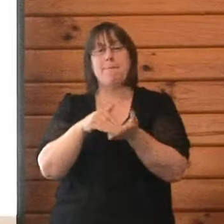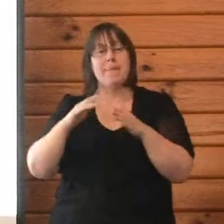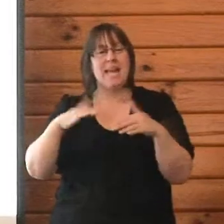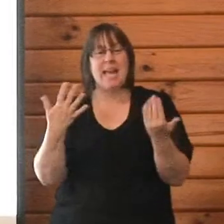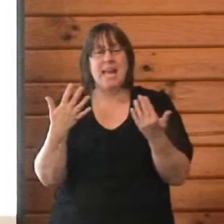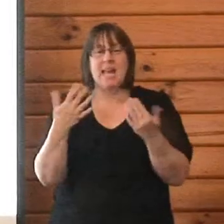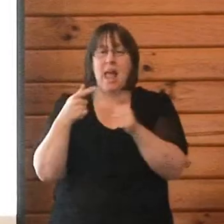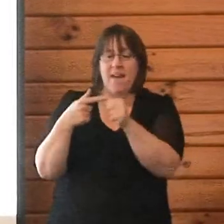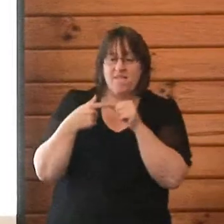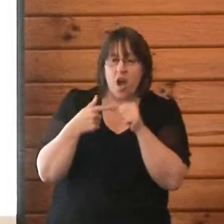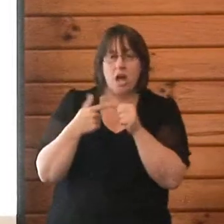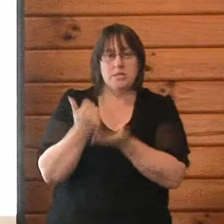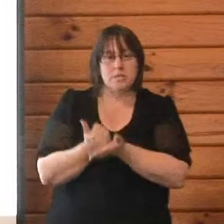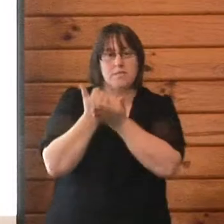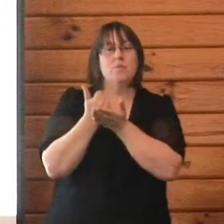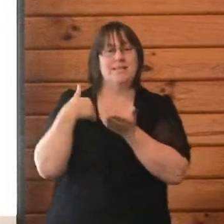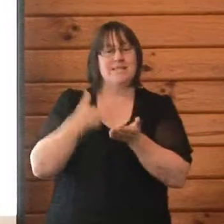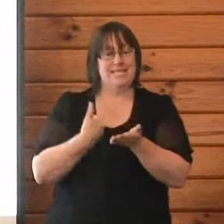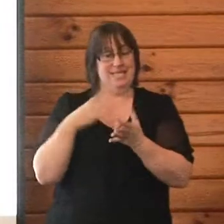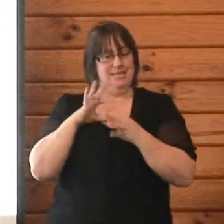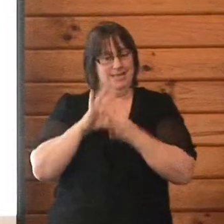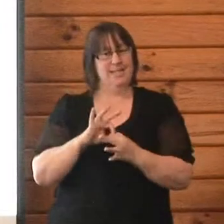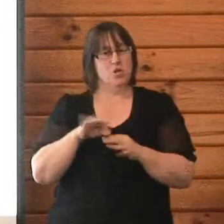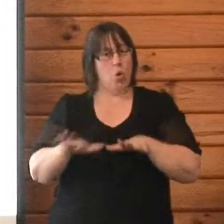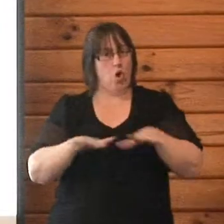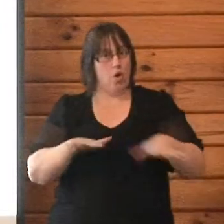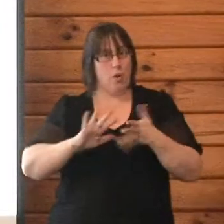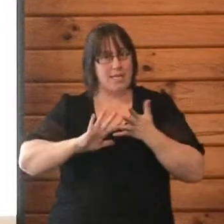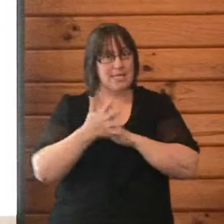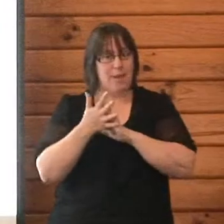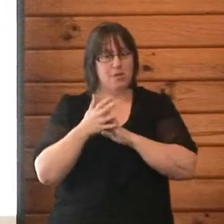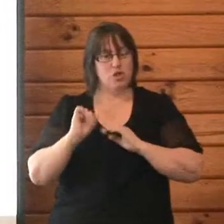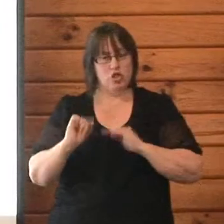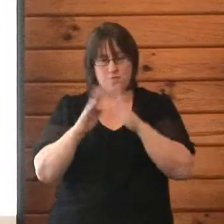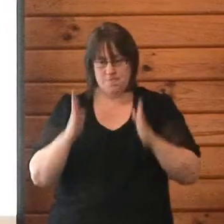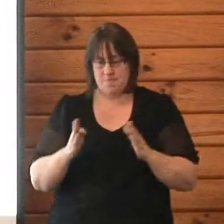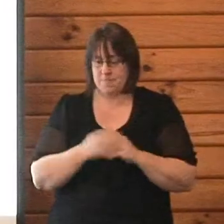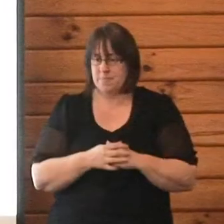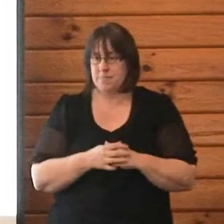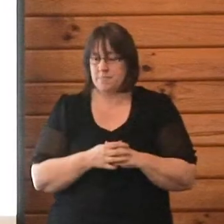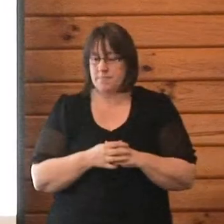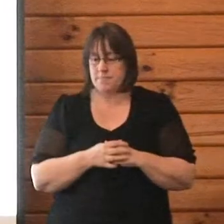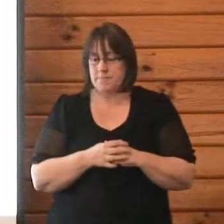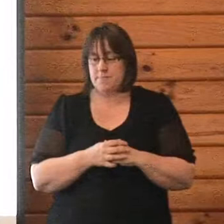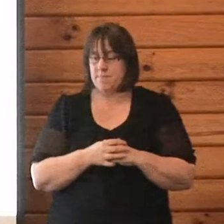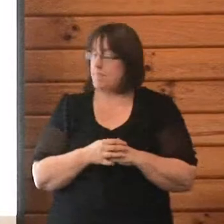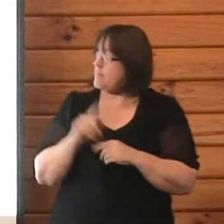to be sought relating to an earthquake damaged property. So there's some examples of what those independent